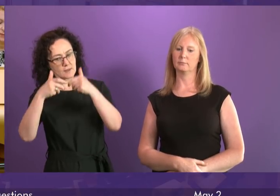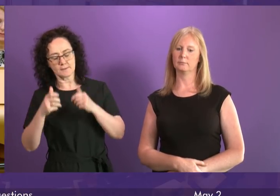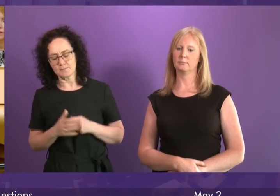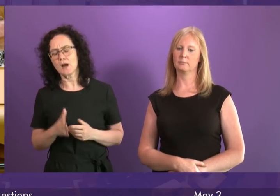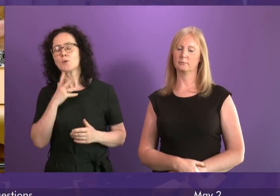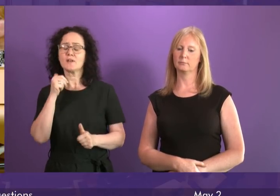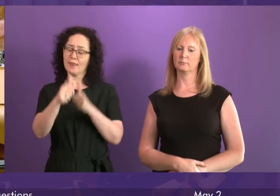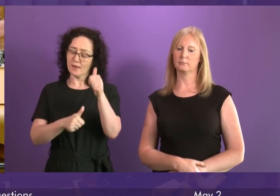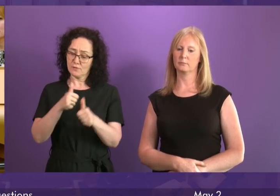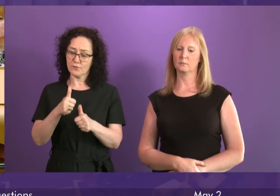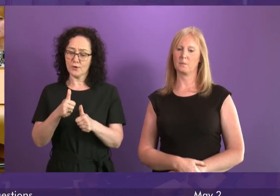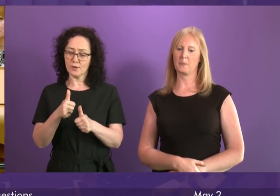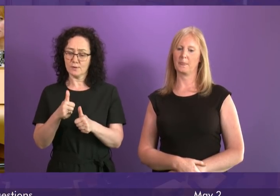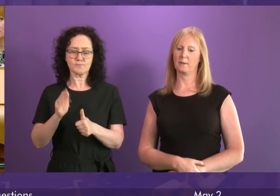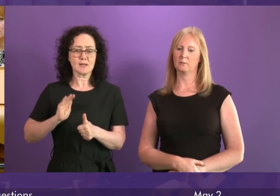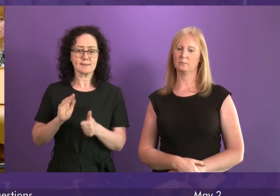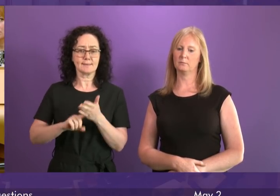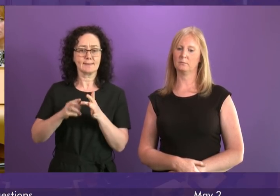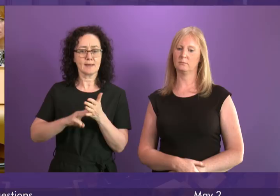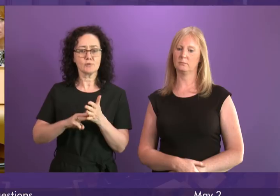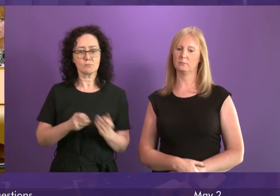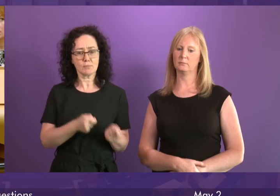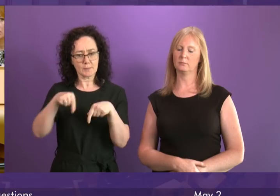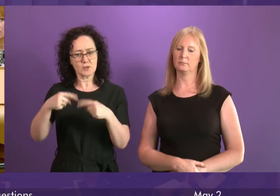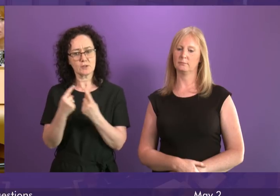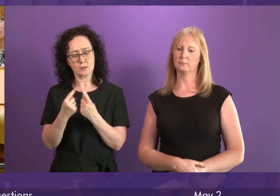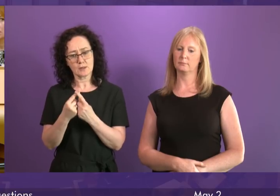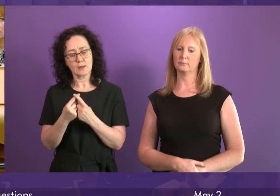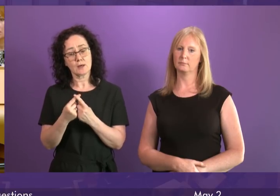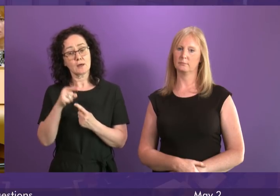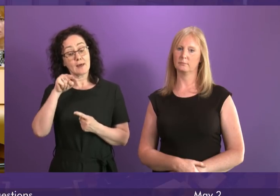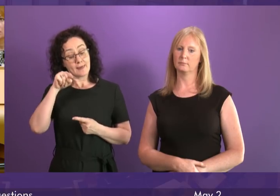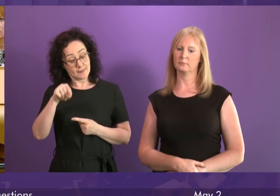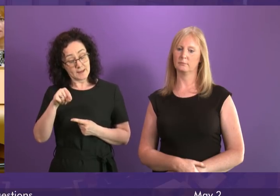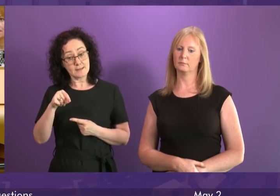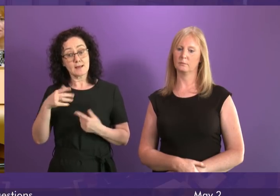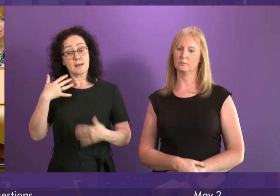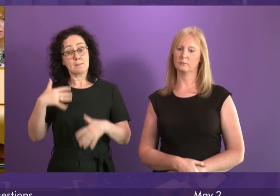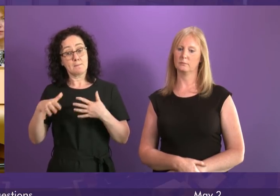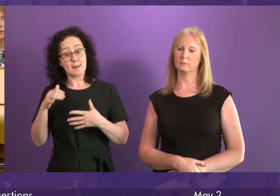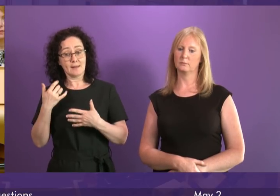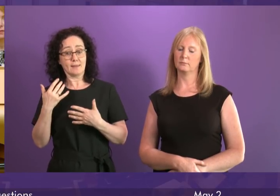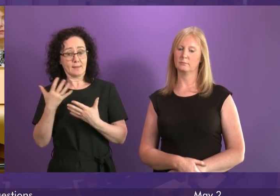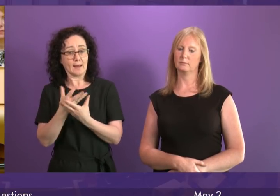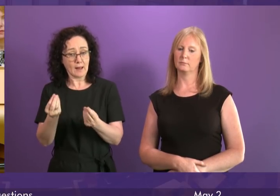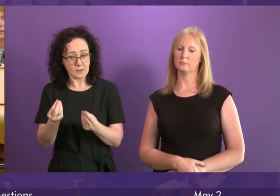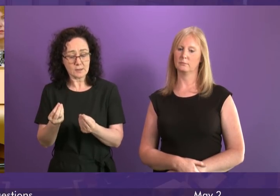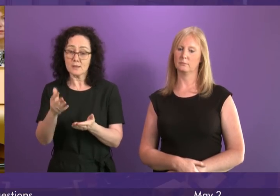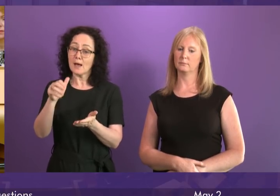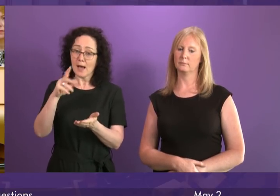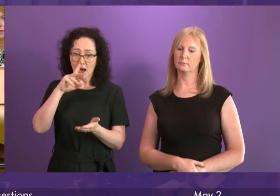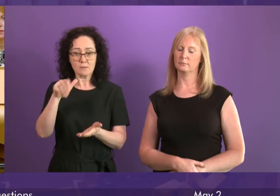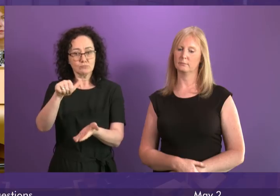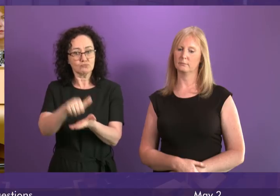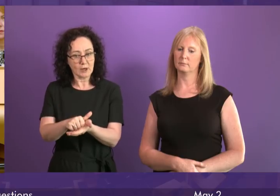raising this important issue opioid prescribing can be appropriate for short term pain if that is part of an evidence based